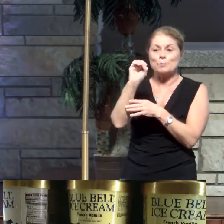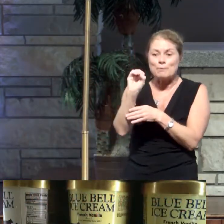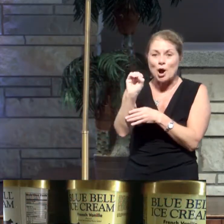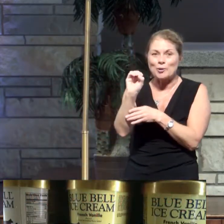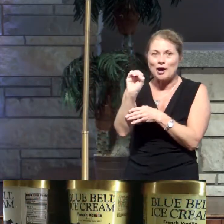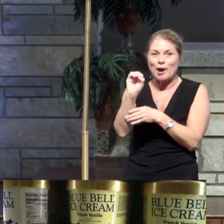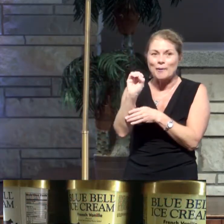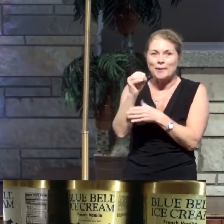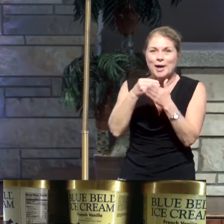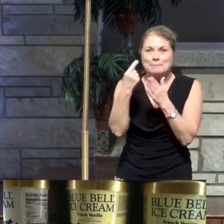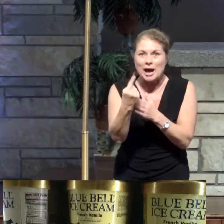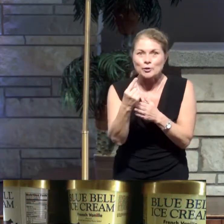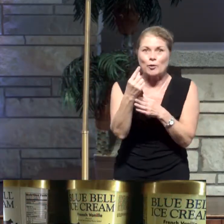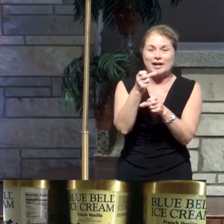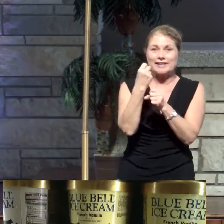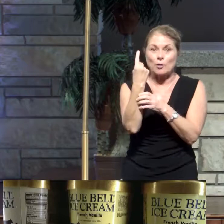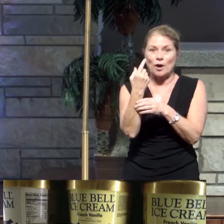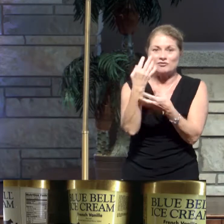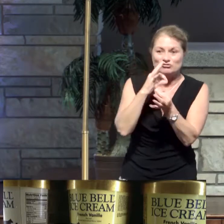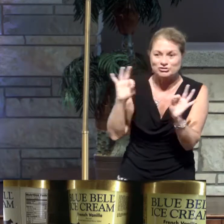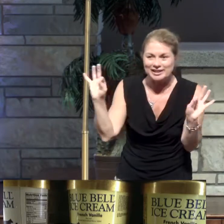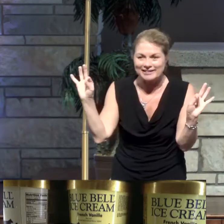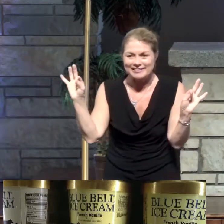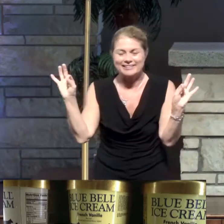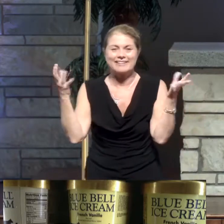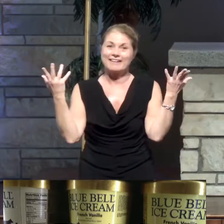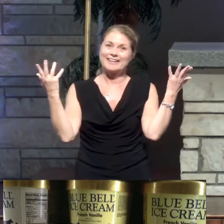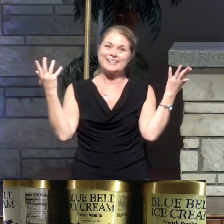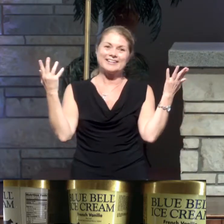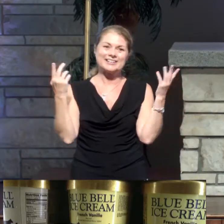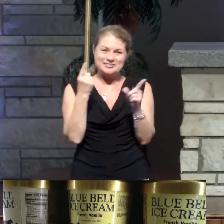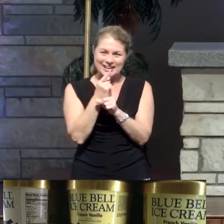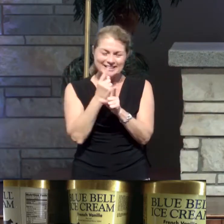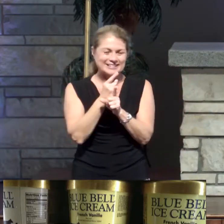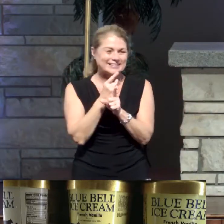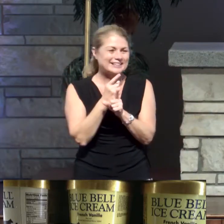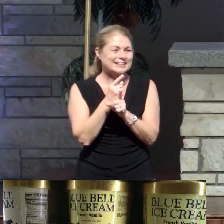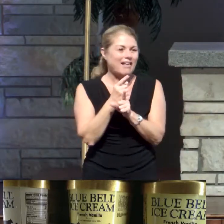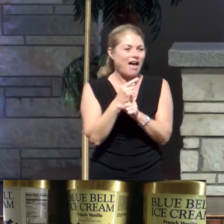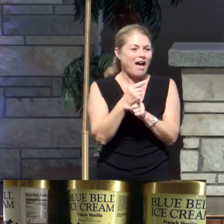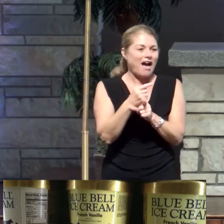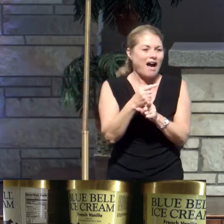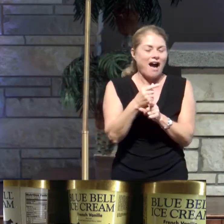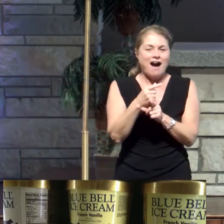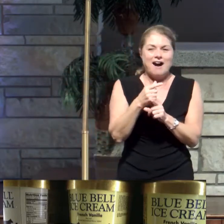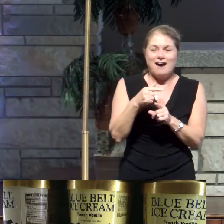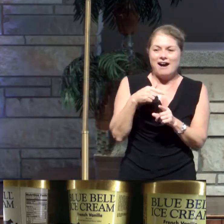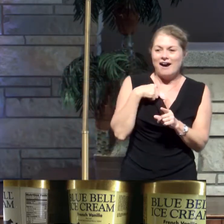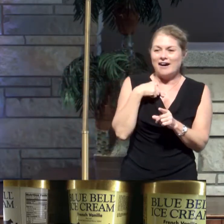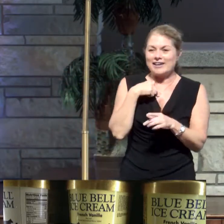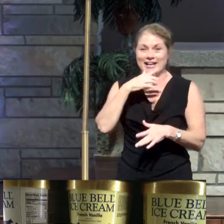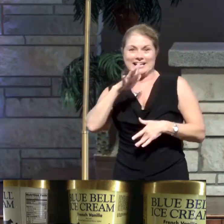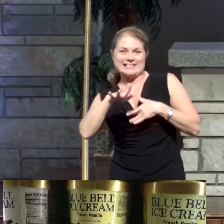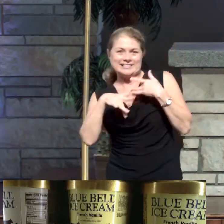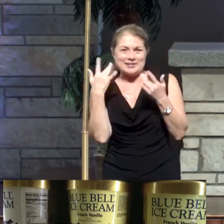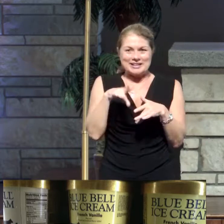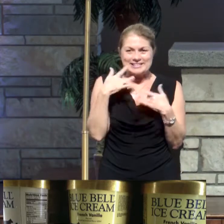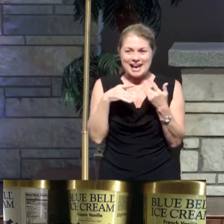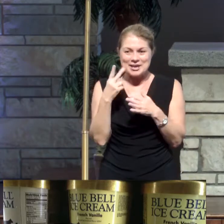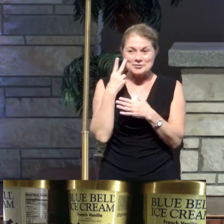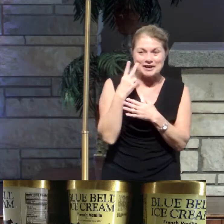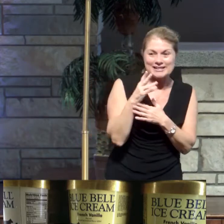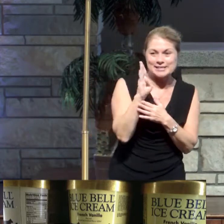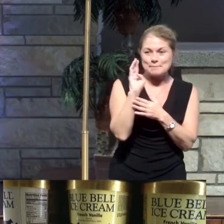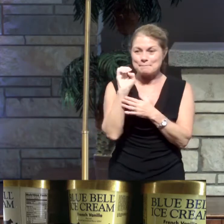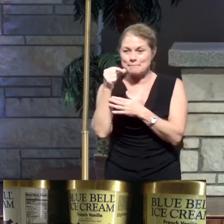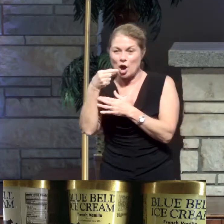Okay? I mean, I do. I love it. I get all excited when I see BOGO. Buy one, get one, right? And I get extremely excited when I see